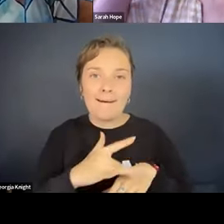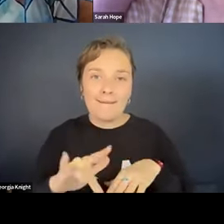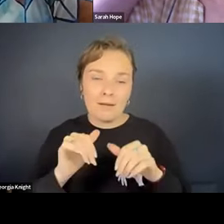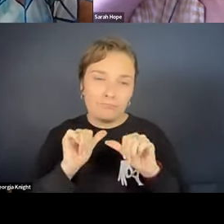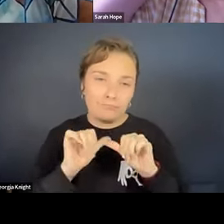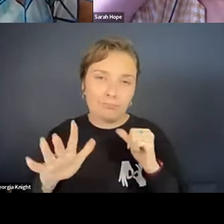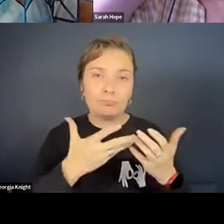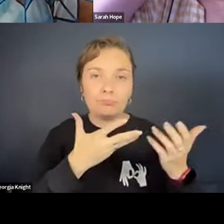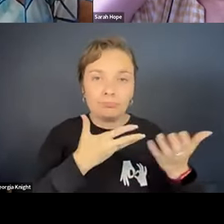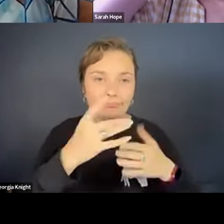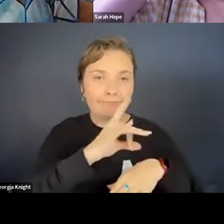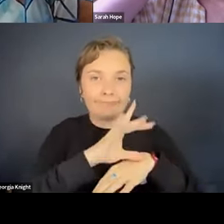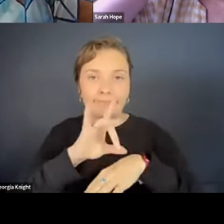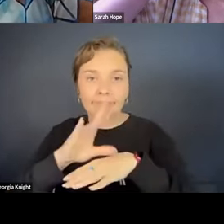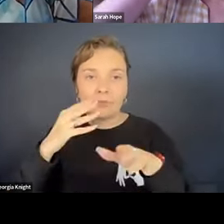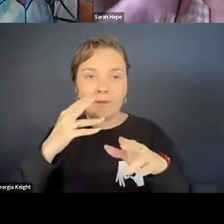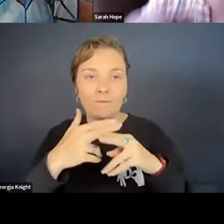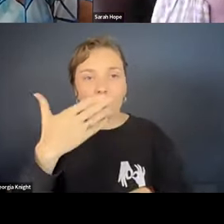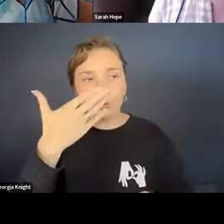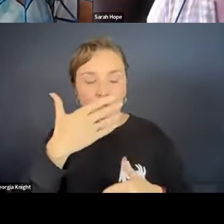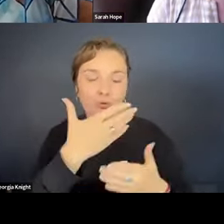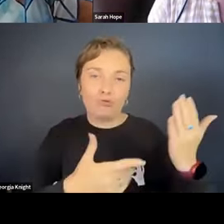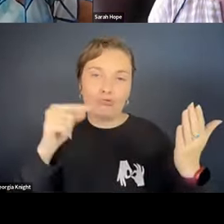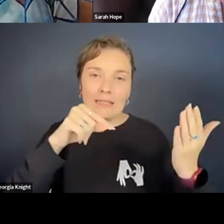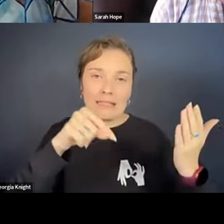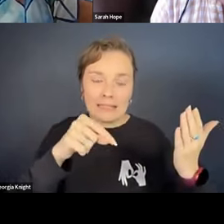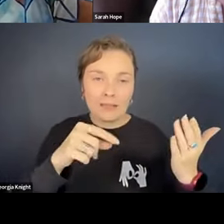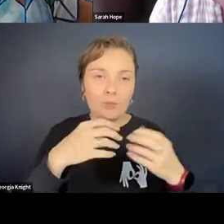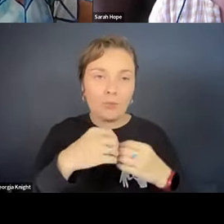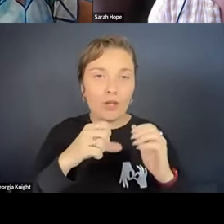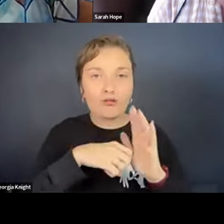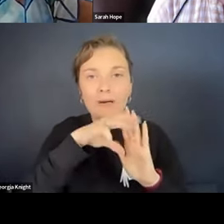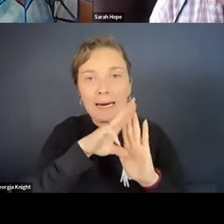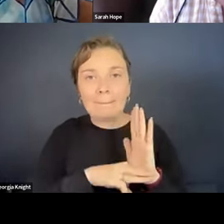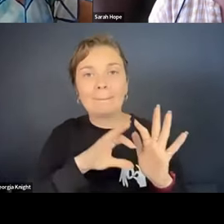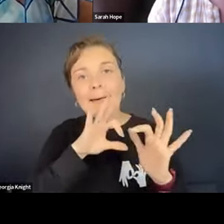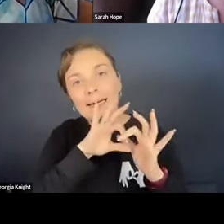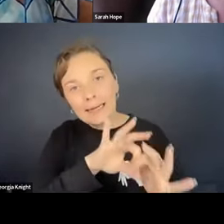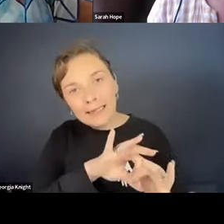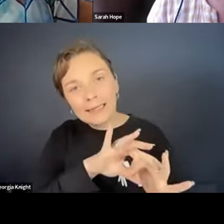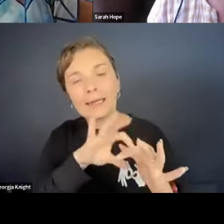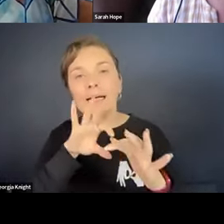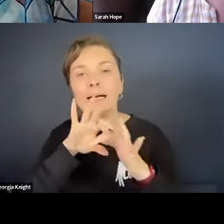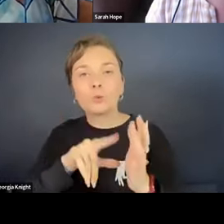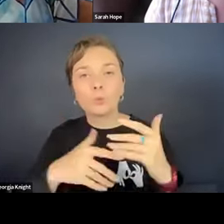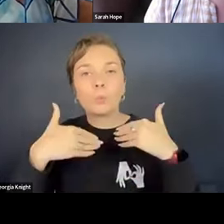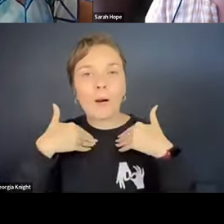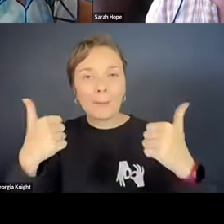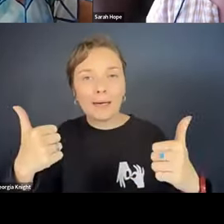deal of consultation in the actual, for the actual story in terms of curriculum linking and linking into the wellbeing curriculum,